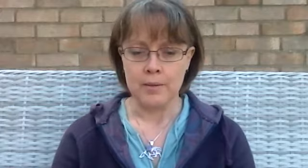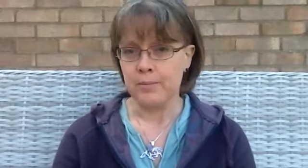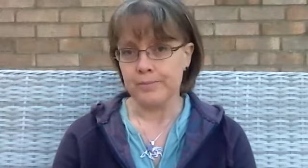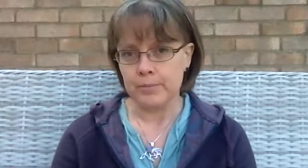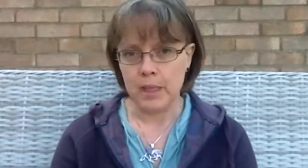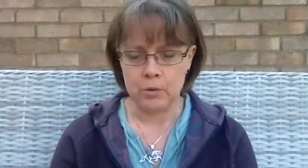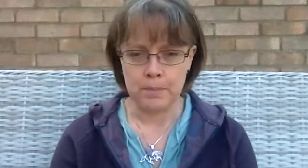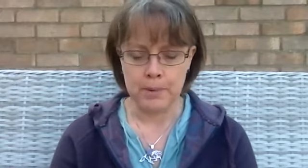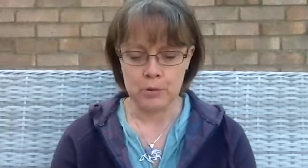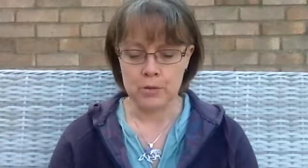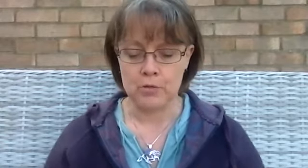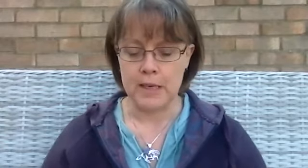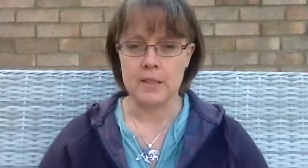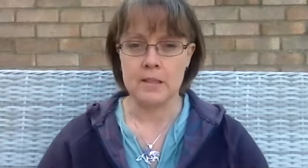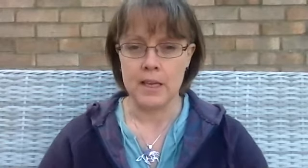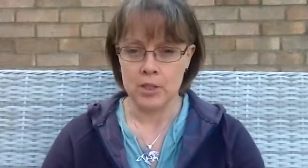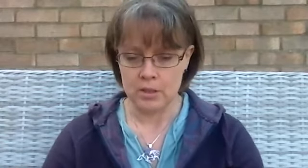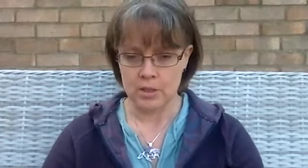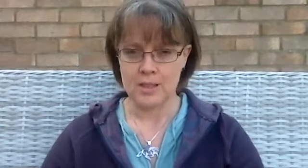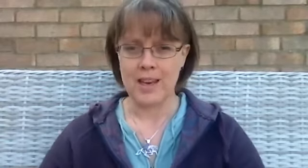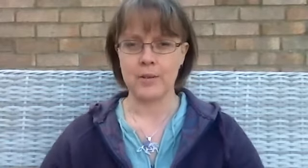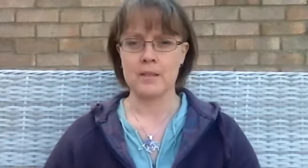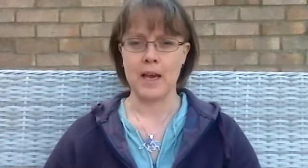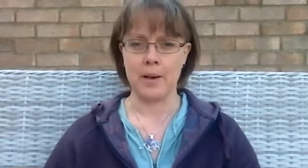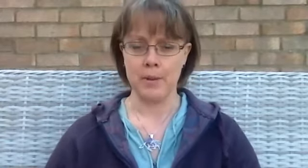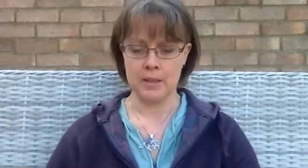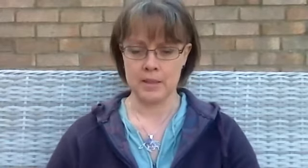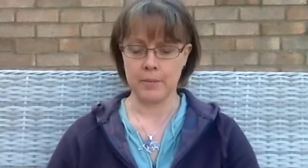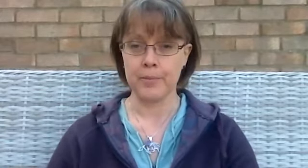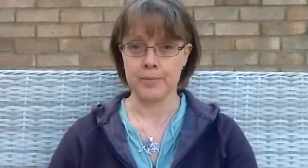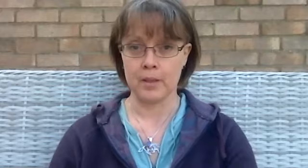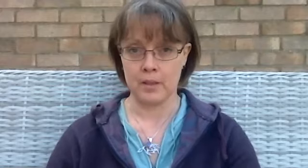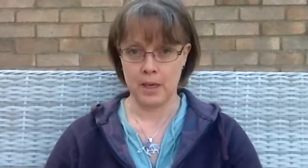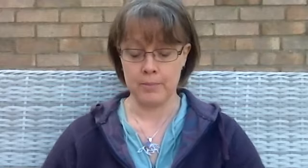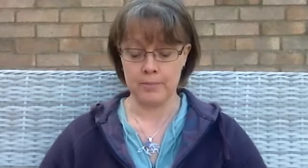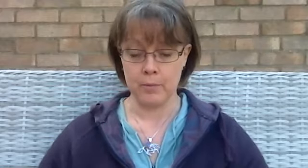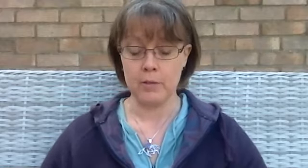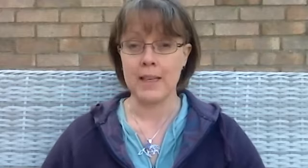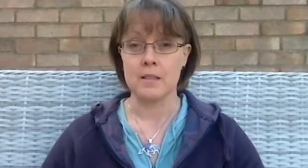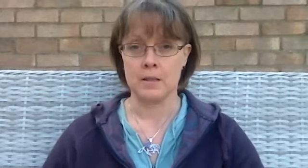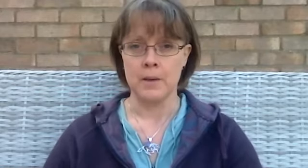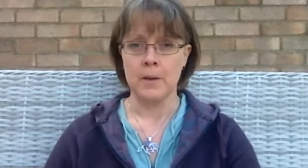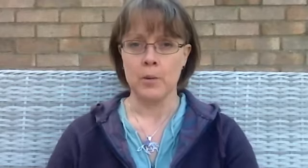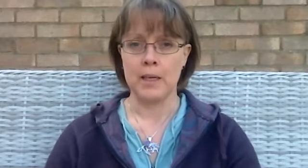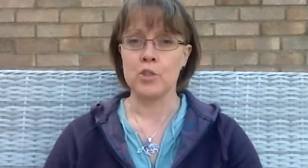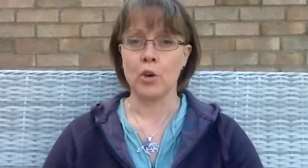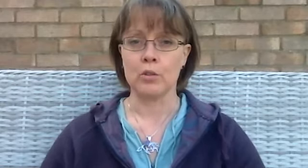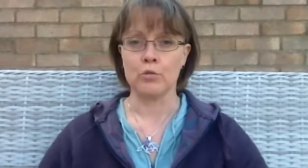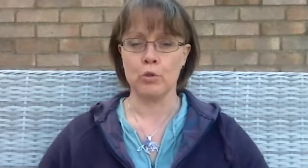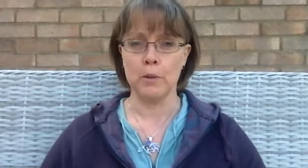There can also be all sorts of strange sensations. So just allow that to happen as we release, release shock and trauma